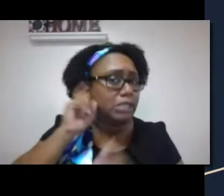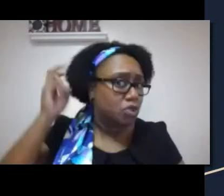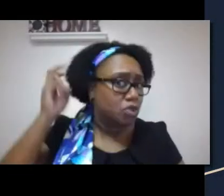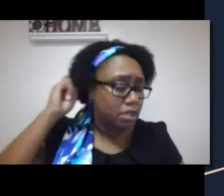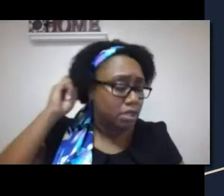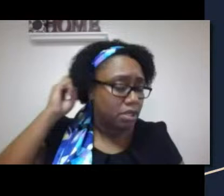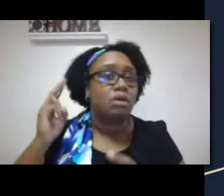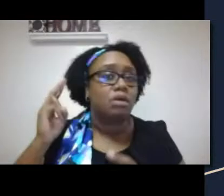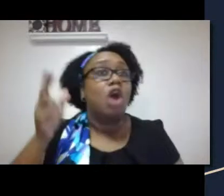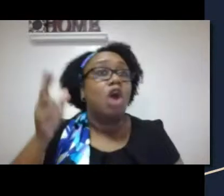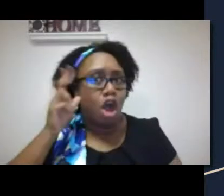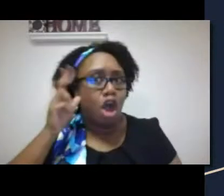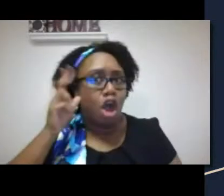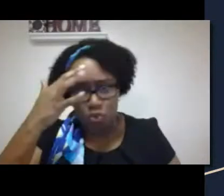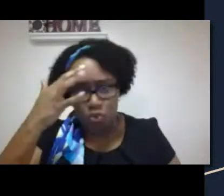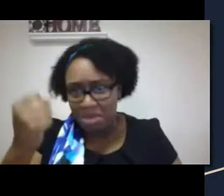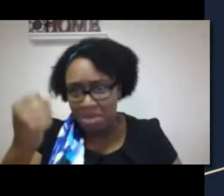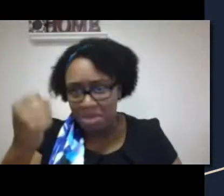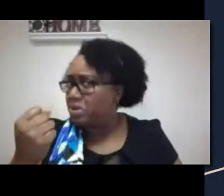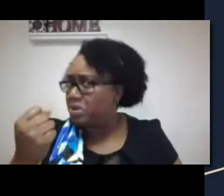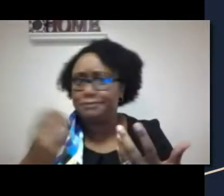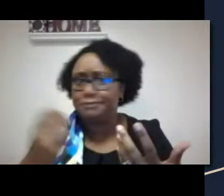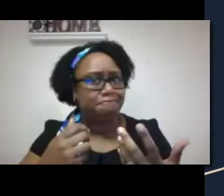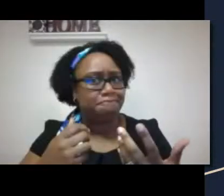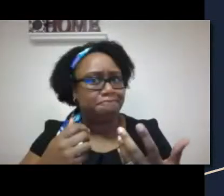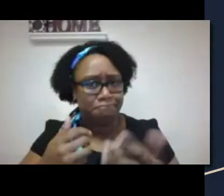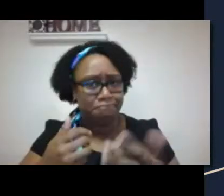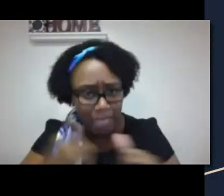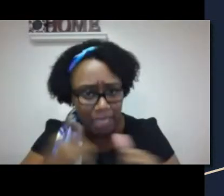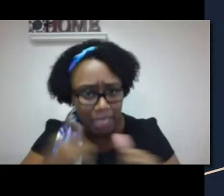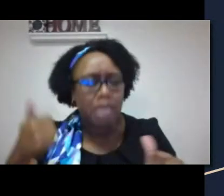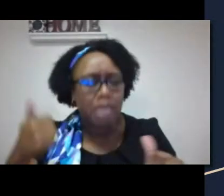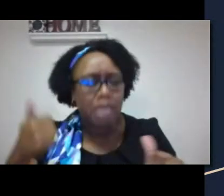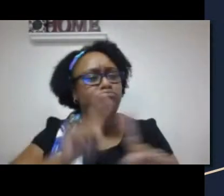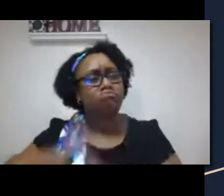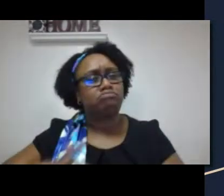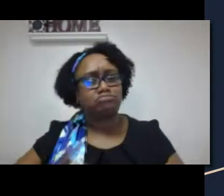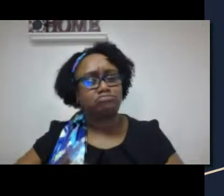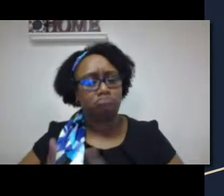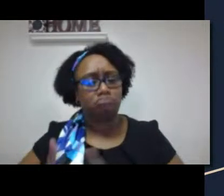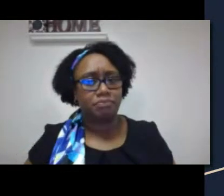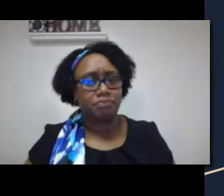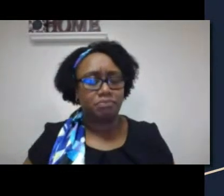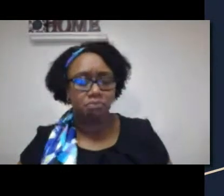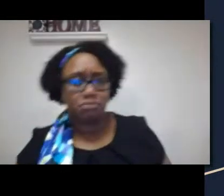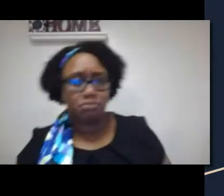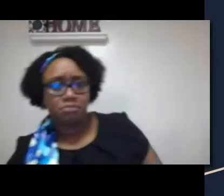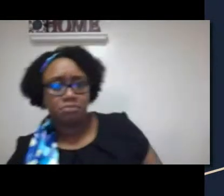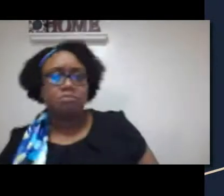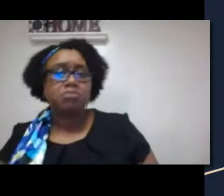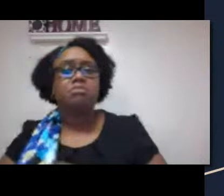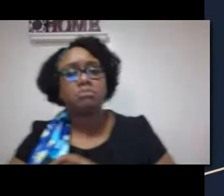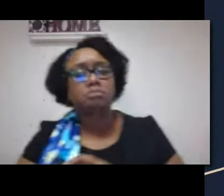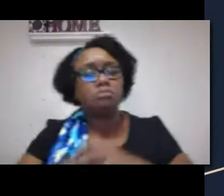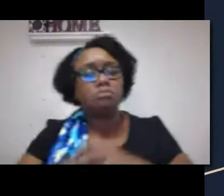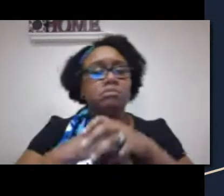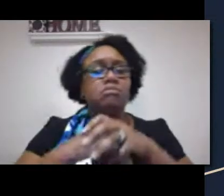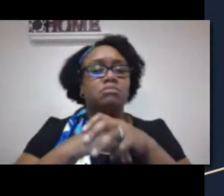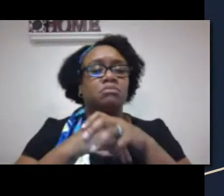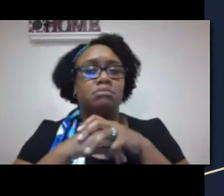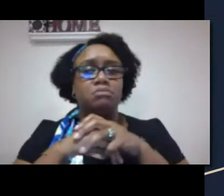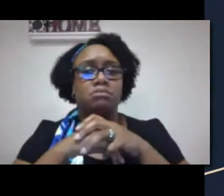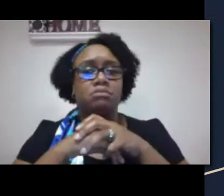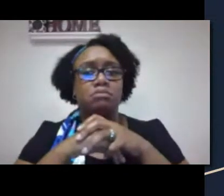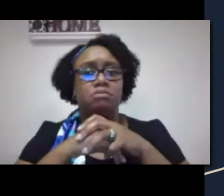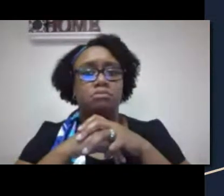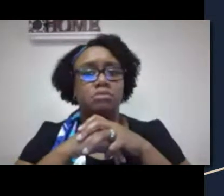smaller child who uses assistive devices, like hearing aids or implants,